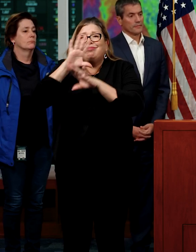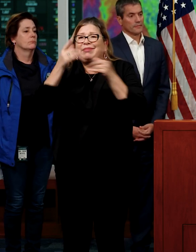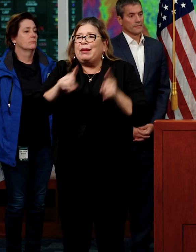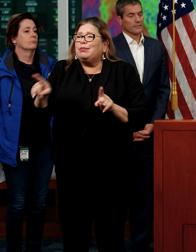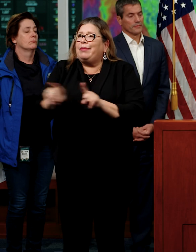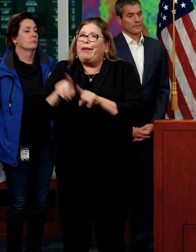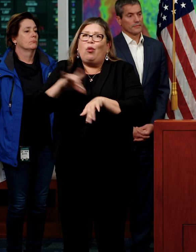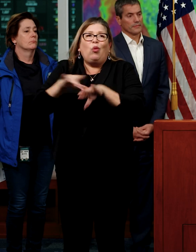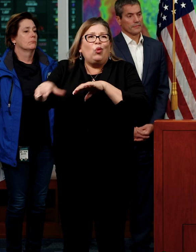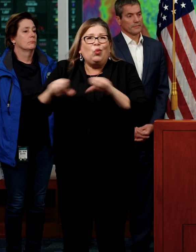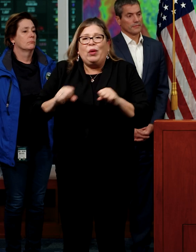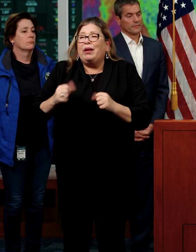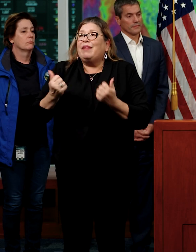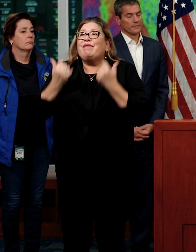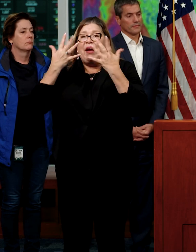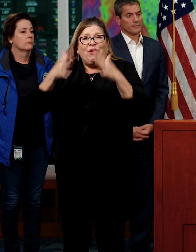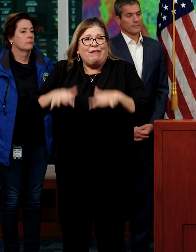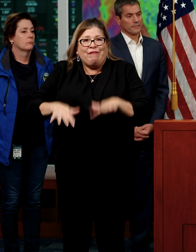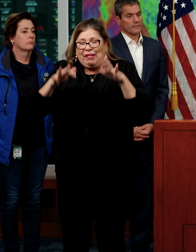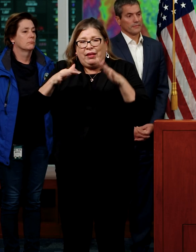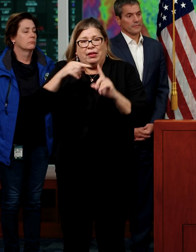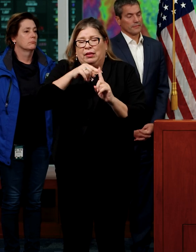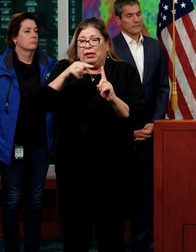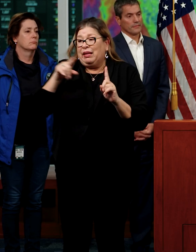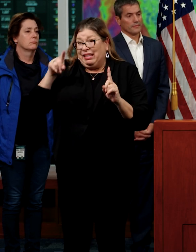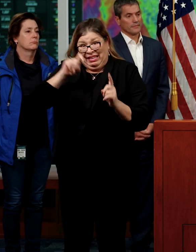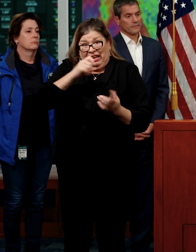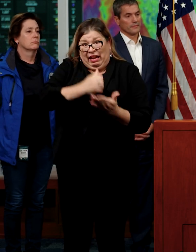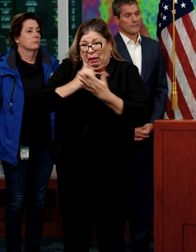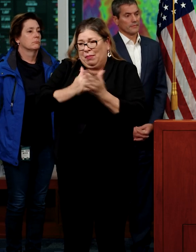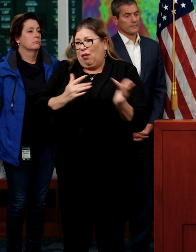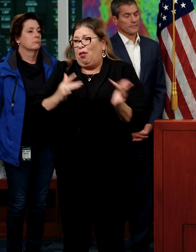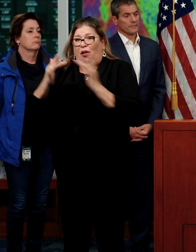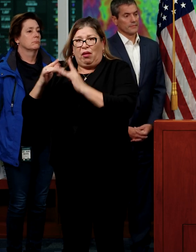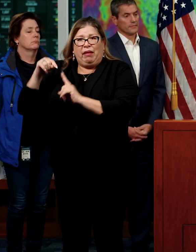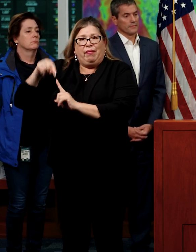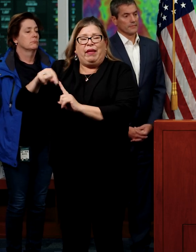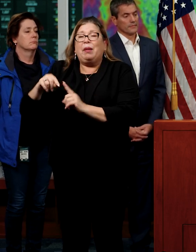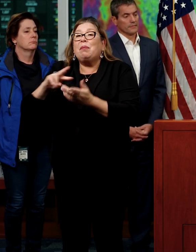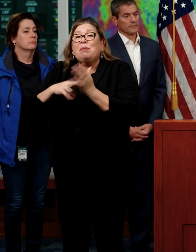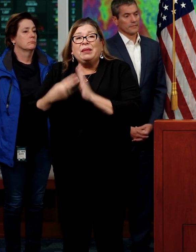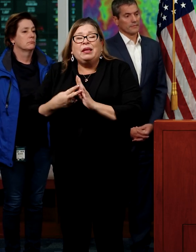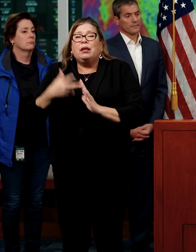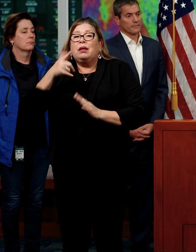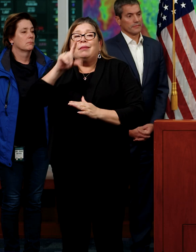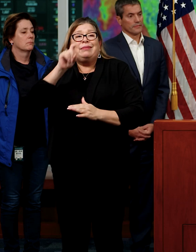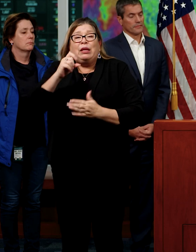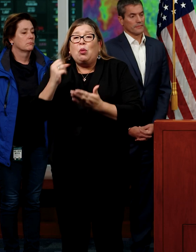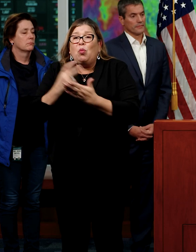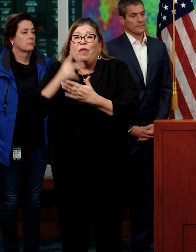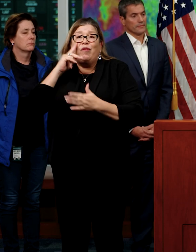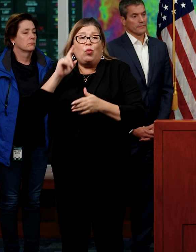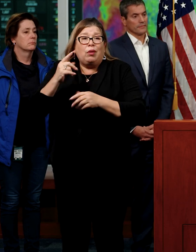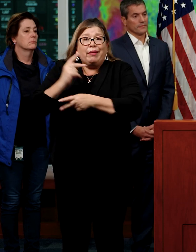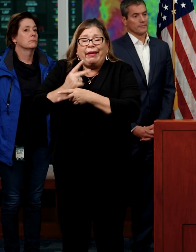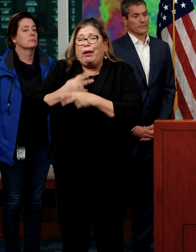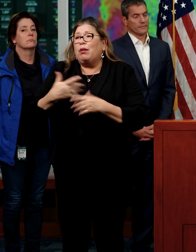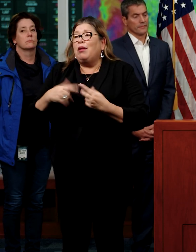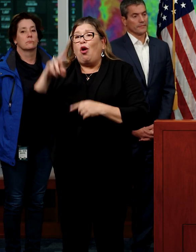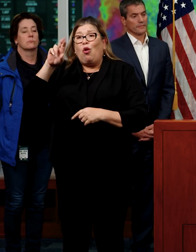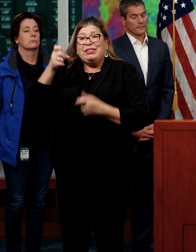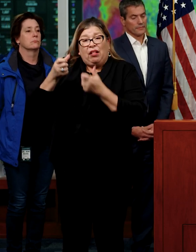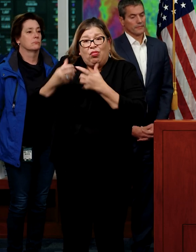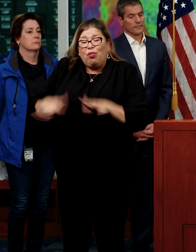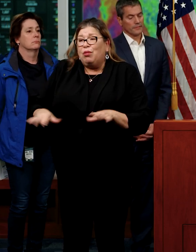who are experiencing problems obtaining health care services. This could include speeding up approvals for care, replacing lost prescriptions